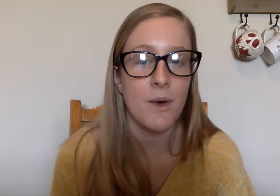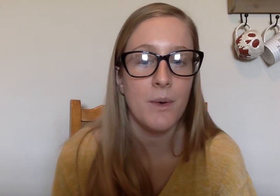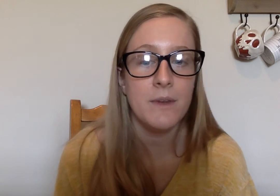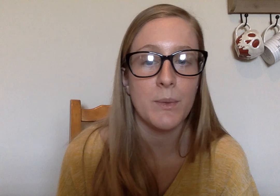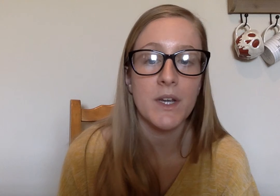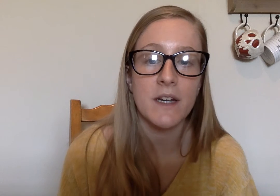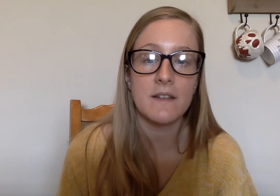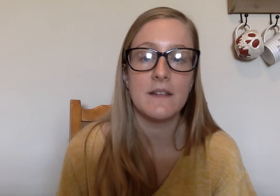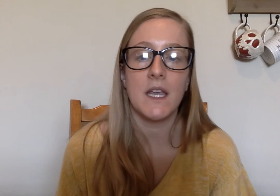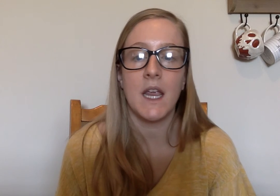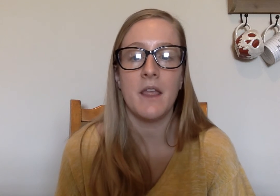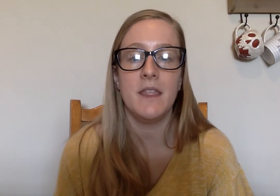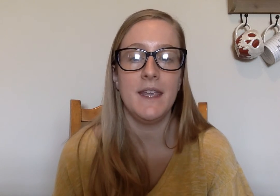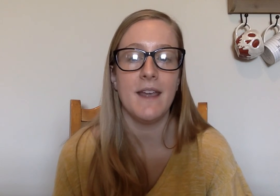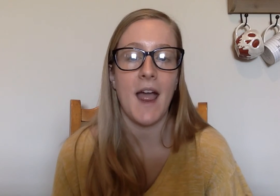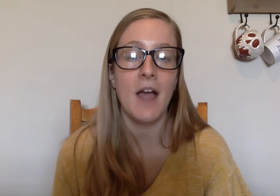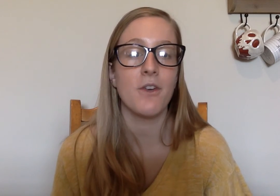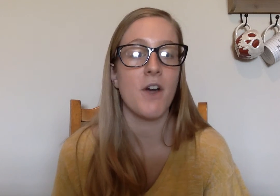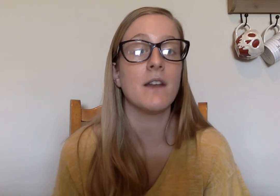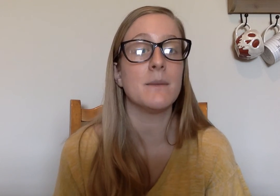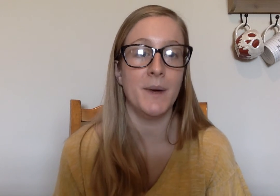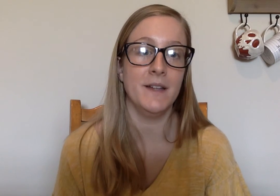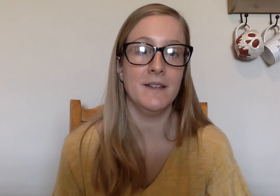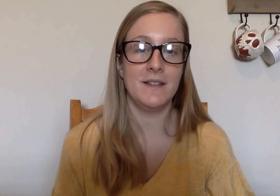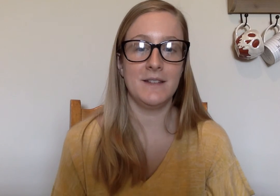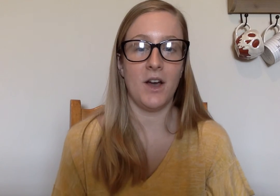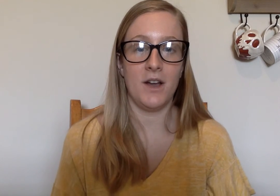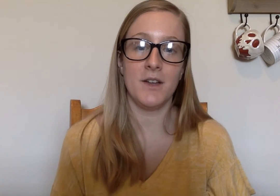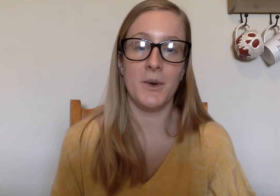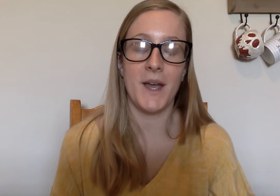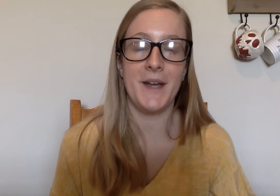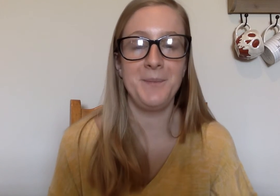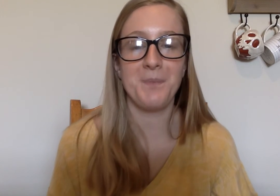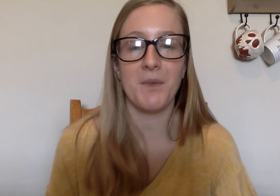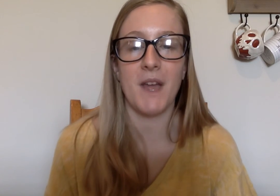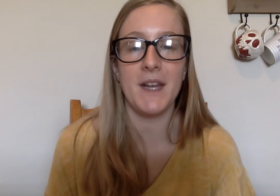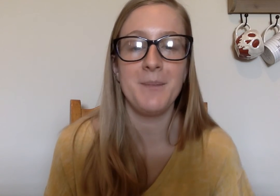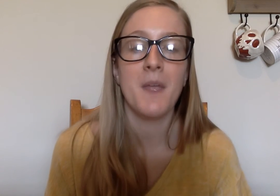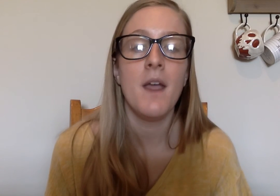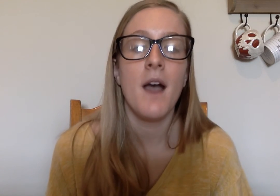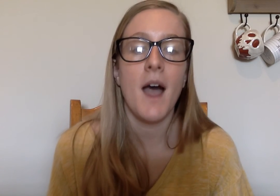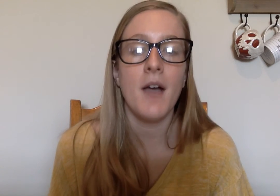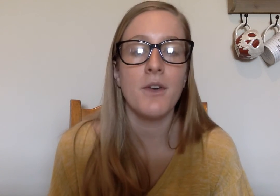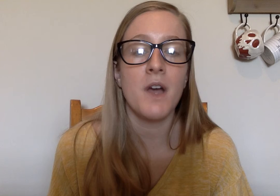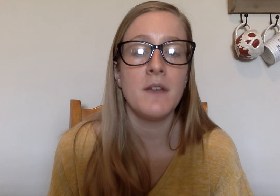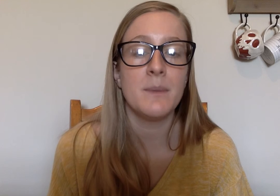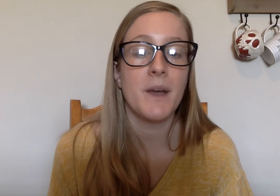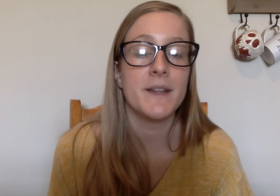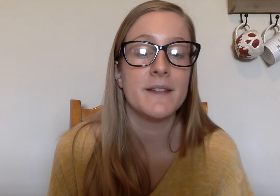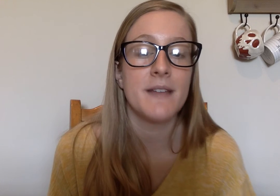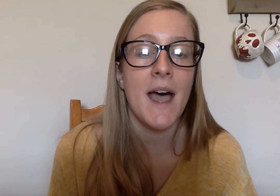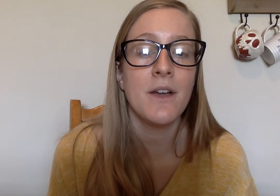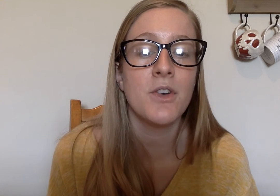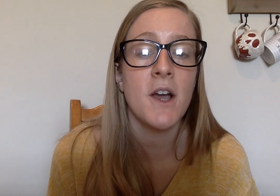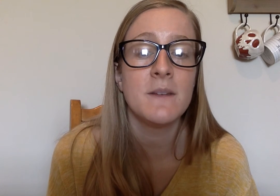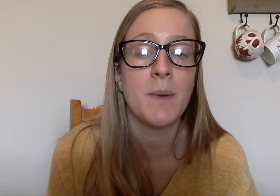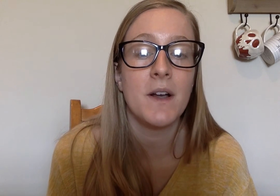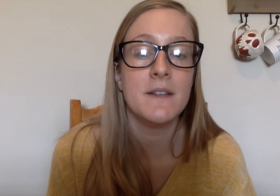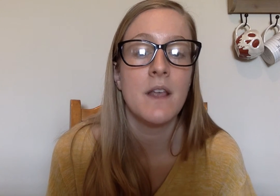always, we're going to sing the Hot Cross Buns song, okay? Ready? Hot cross buns, hot cross buns,